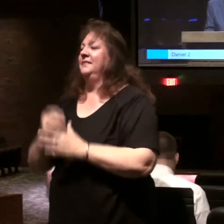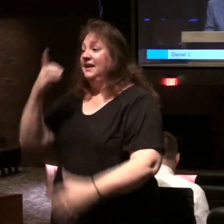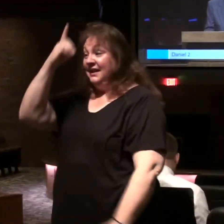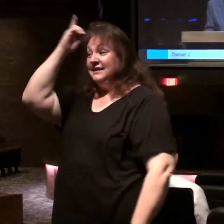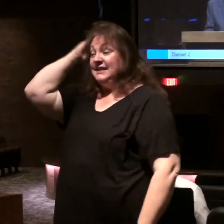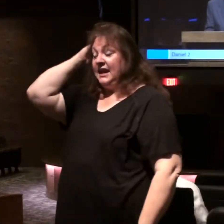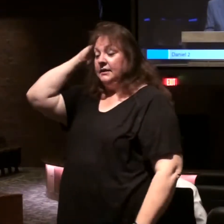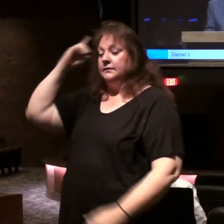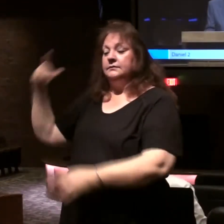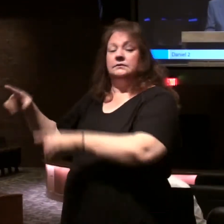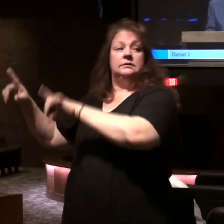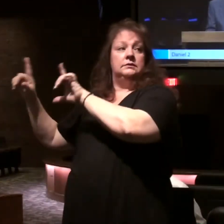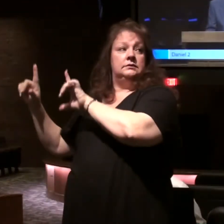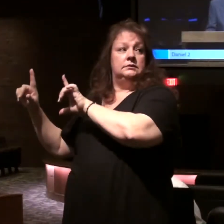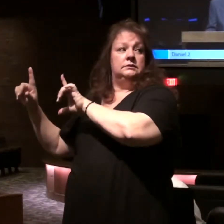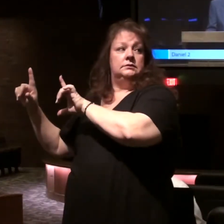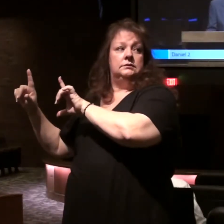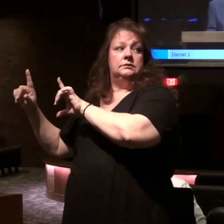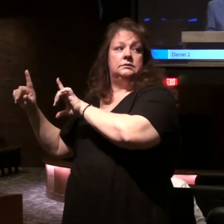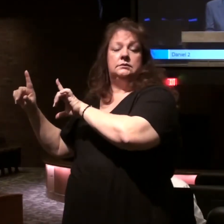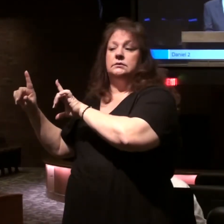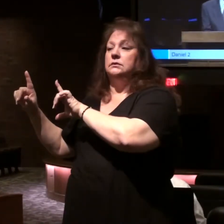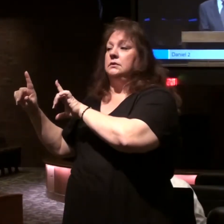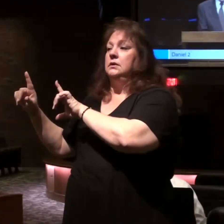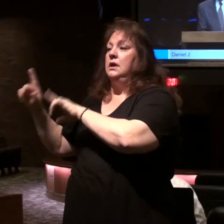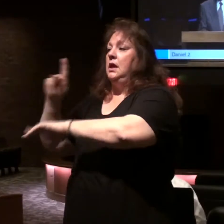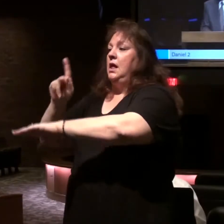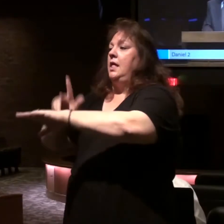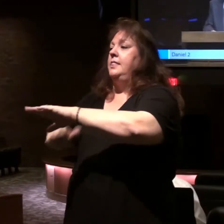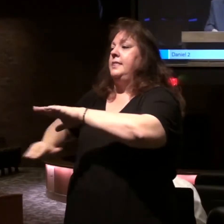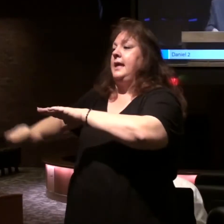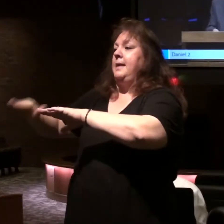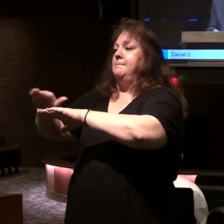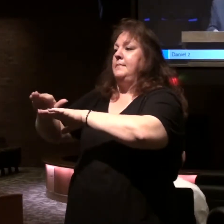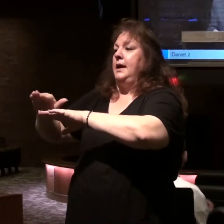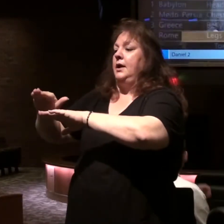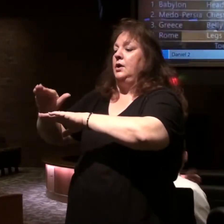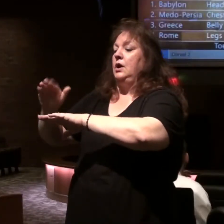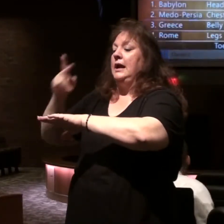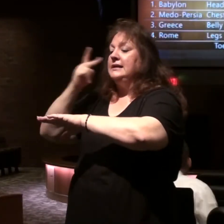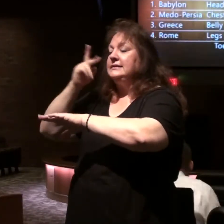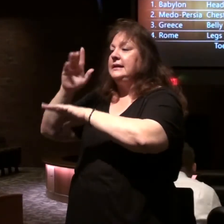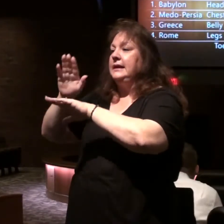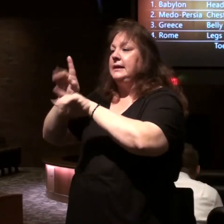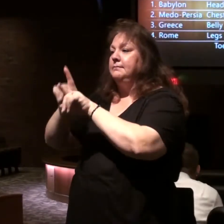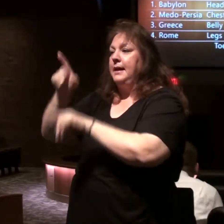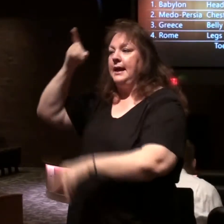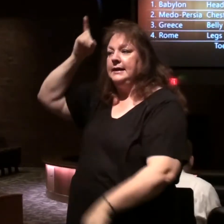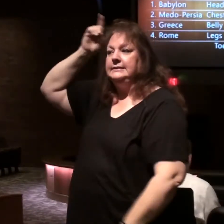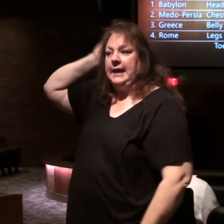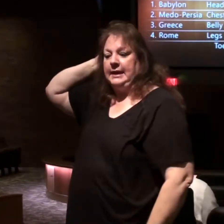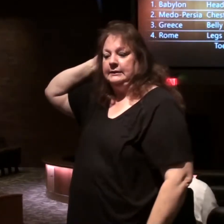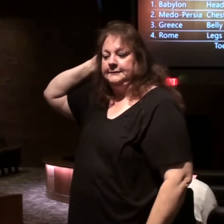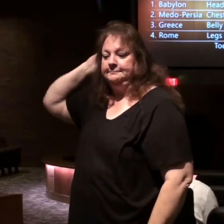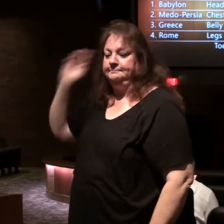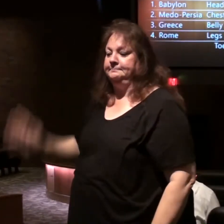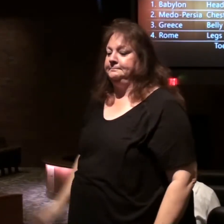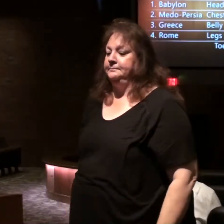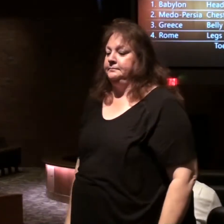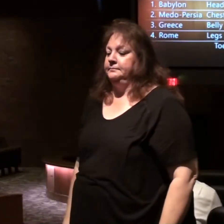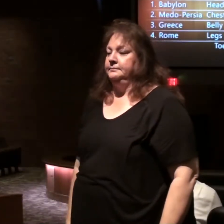Daniel put up if you would the empire seen by Daniel we've been through this but